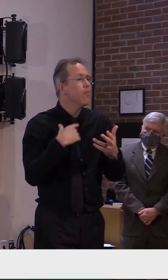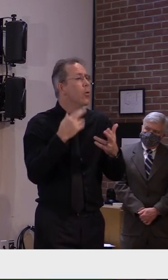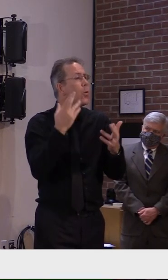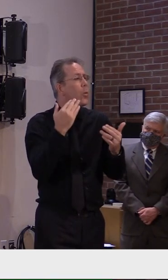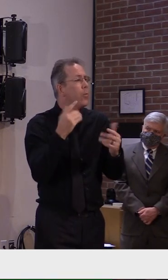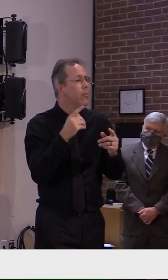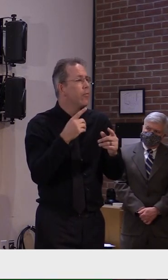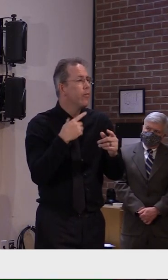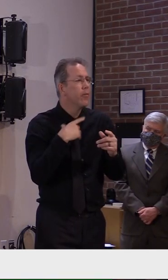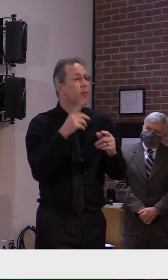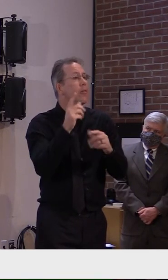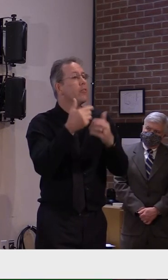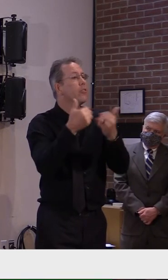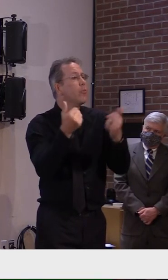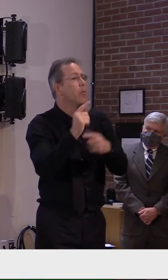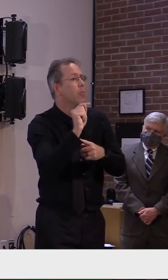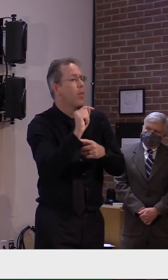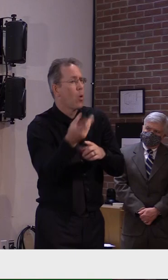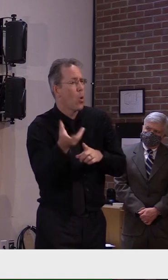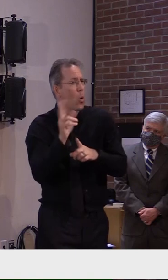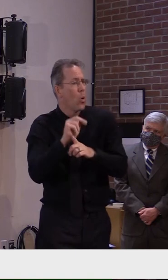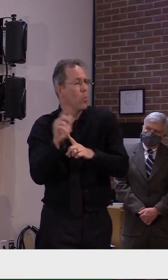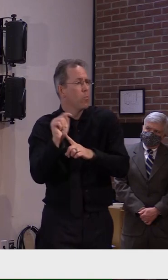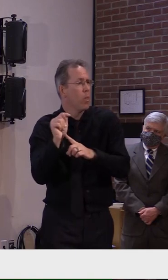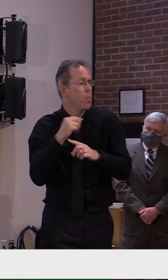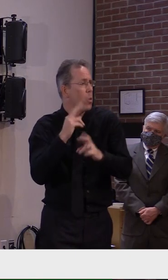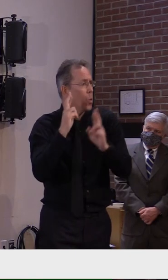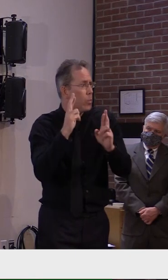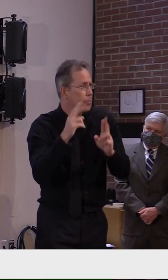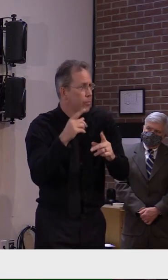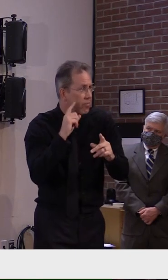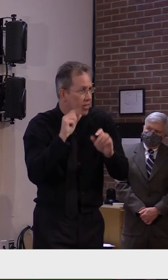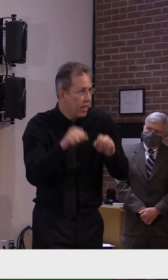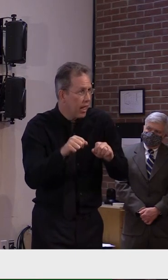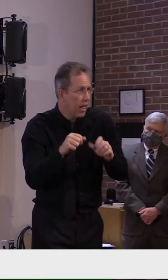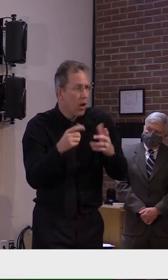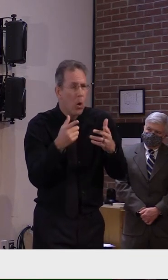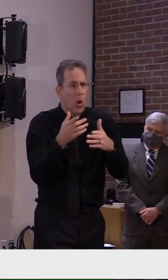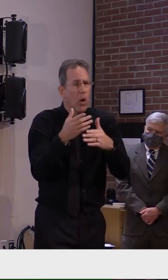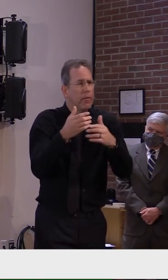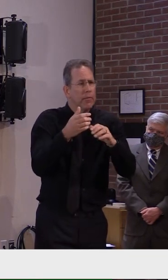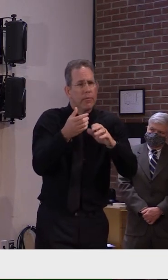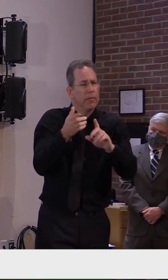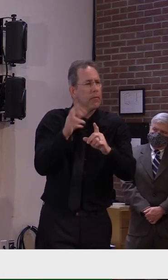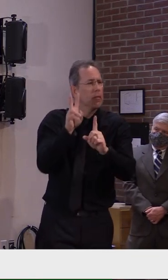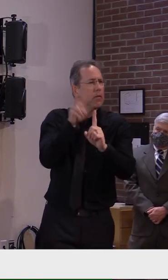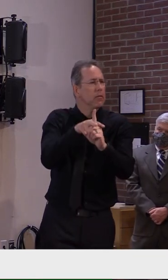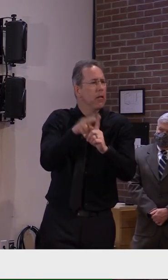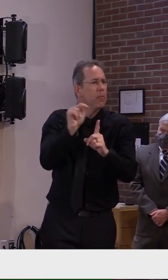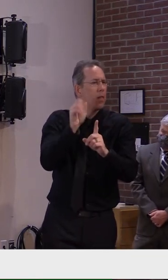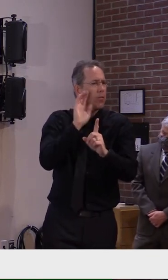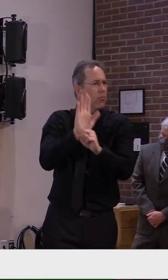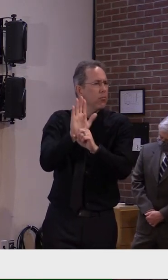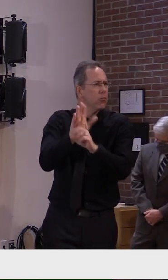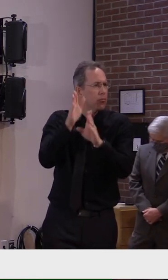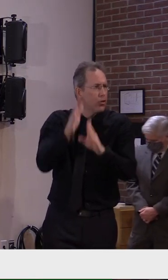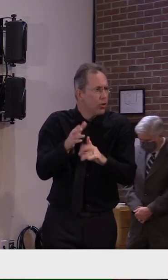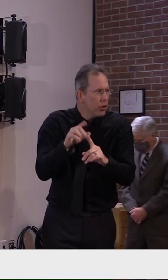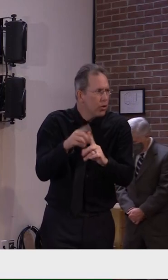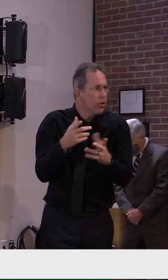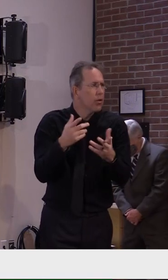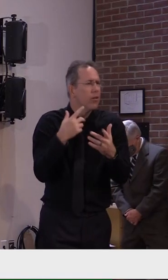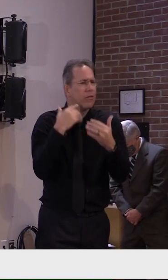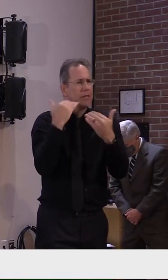bathroom to themselves. And to basically not interact with the rest of their household, uh, during the quarantine